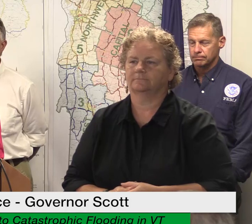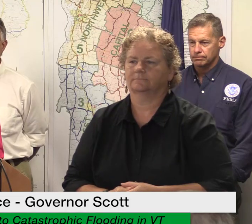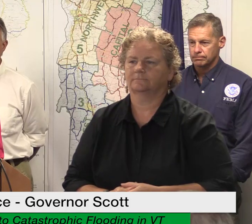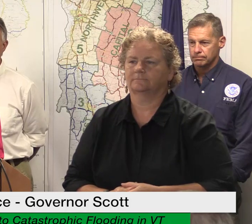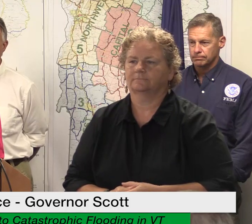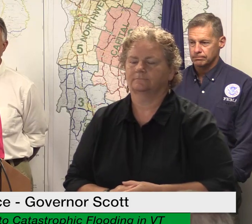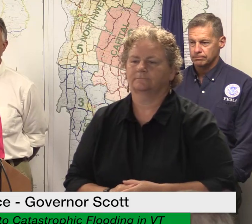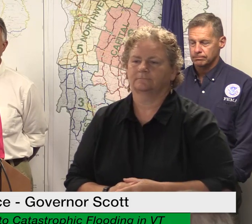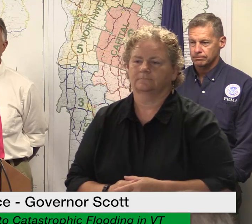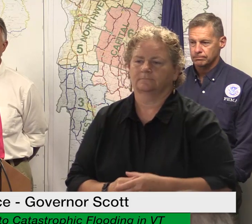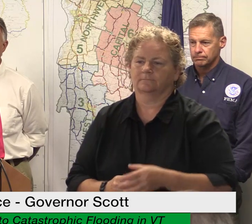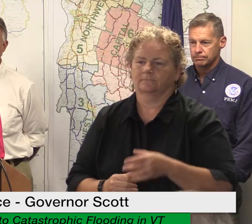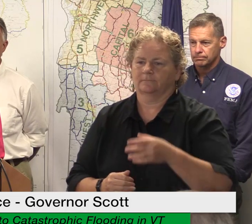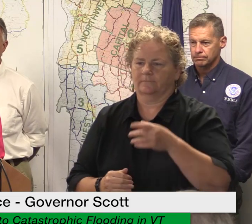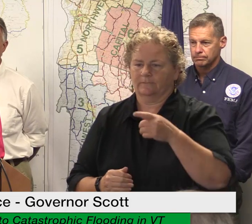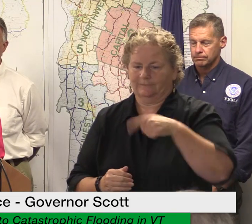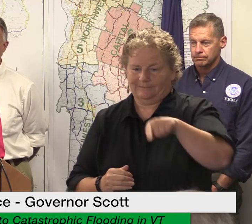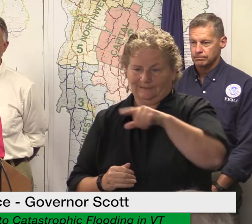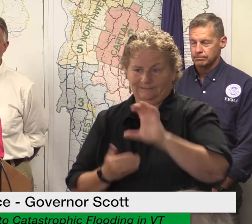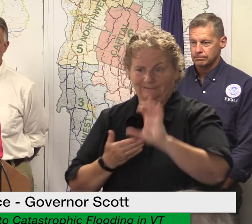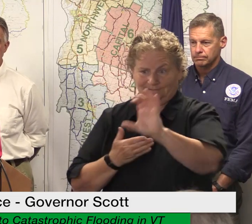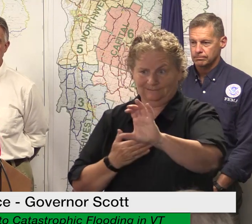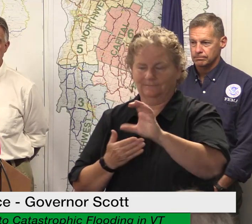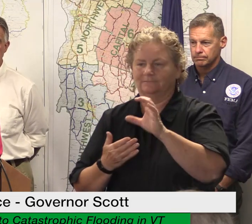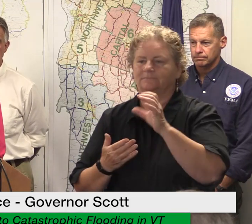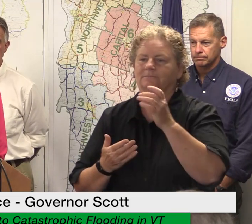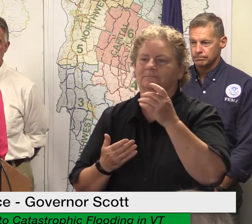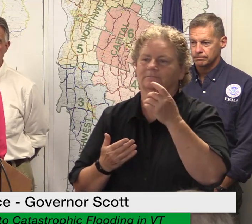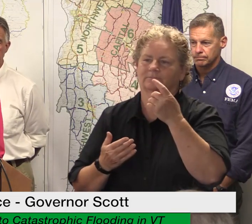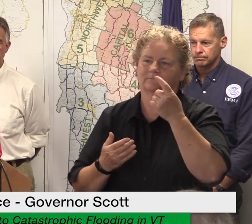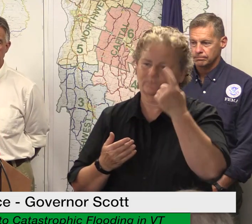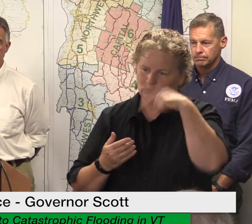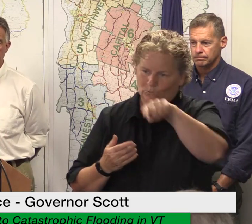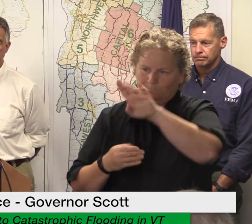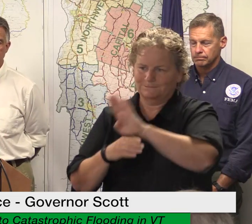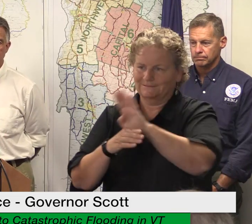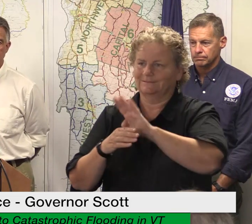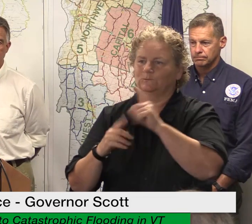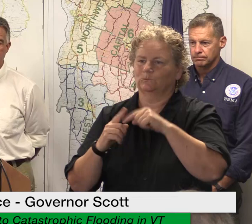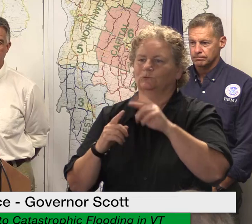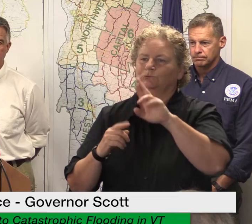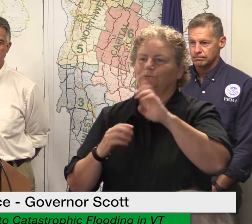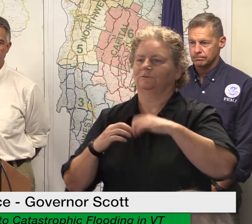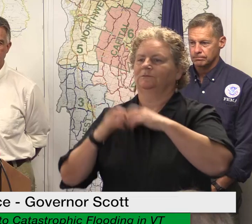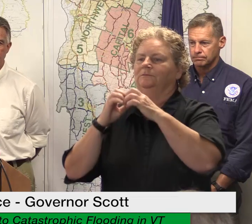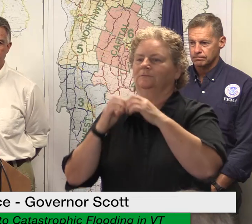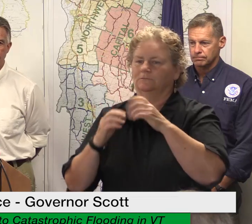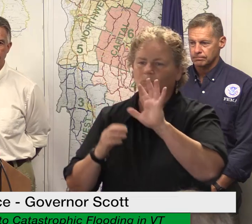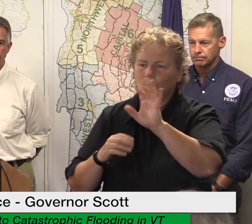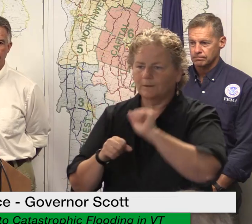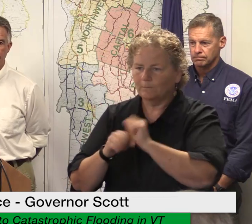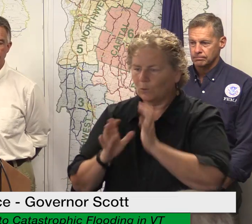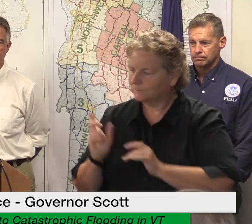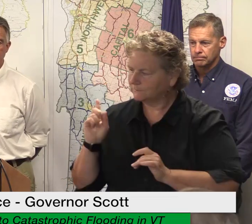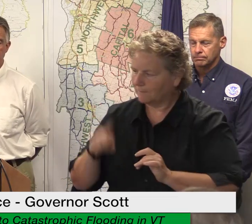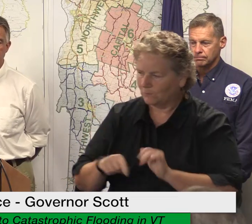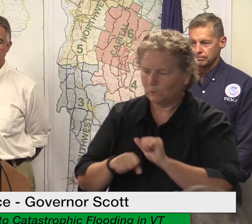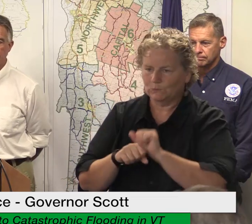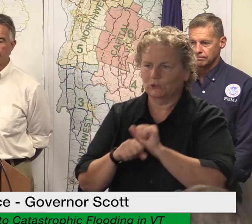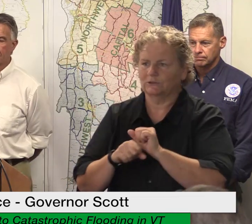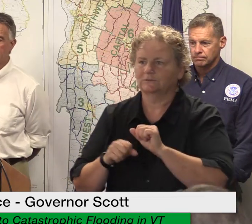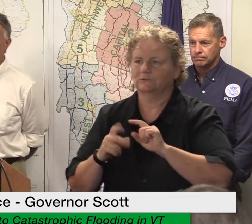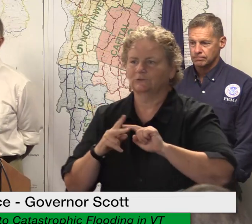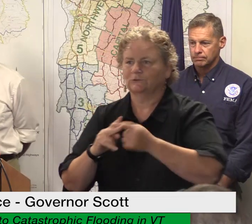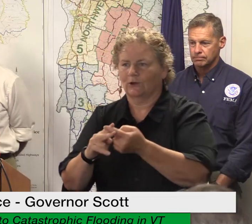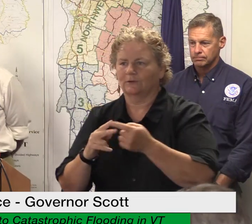reopening their doors as i speak our dedicated team tasked with swiftly implementing this